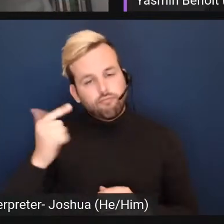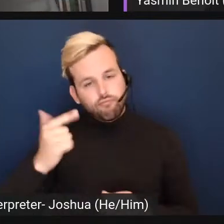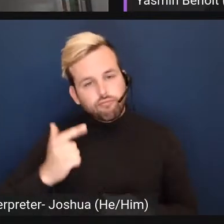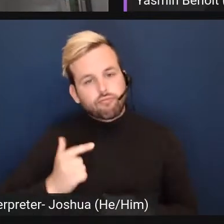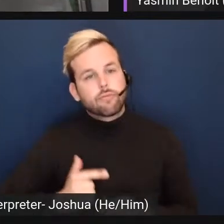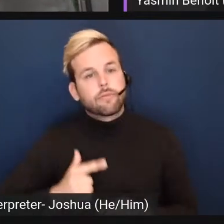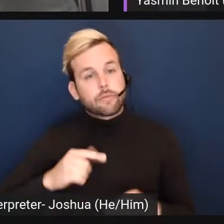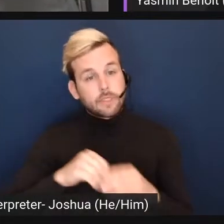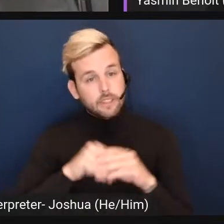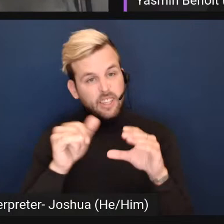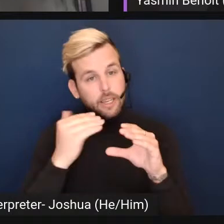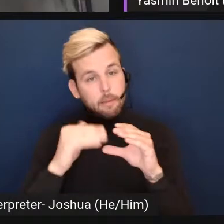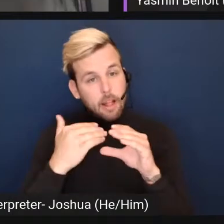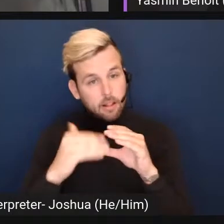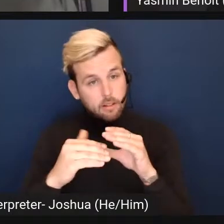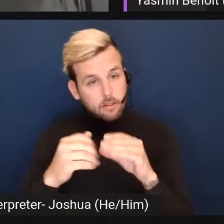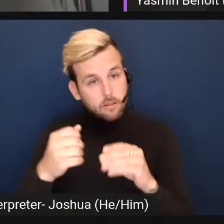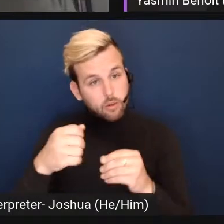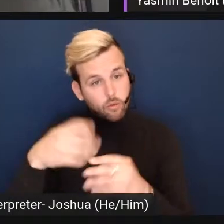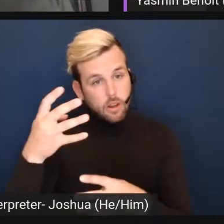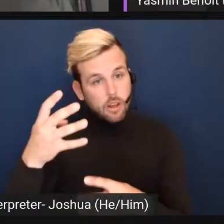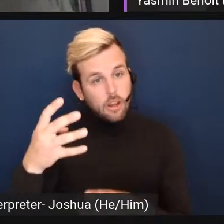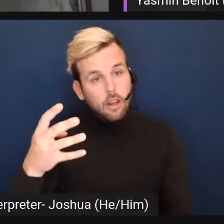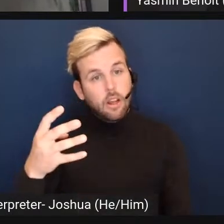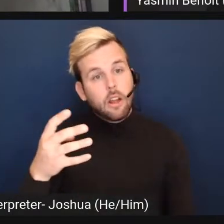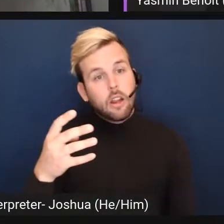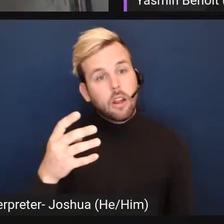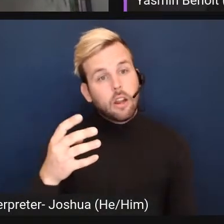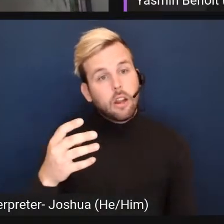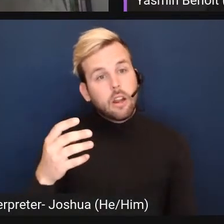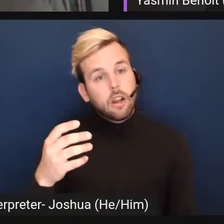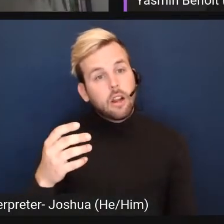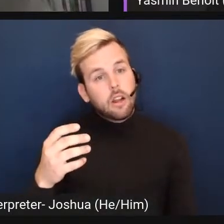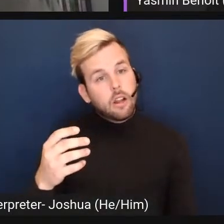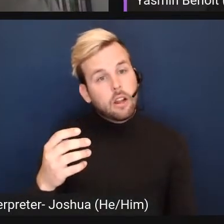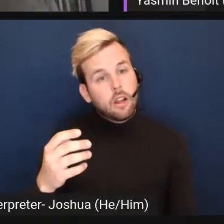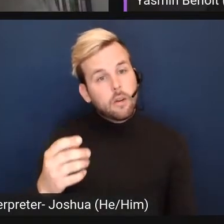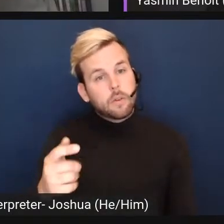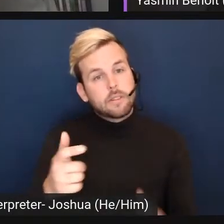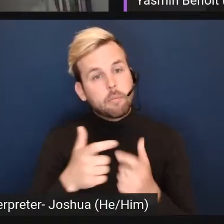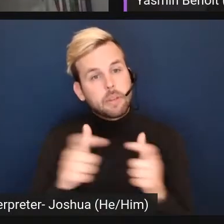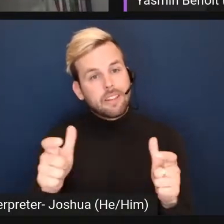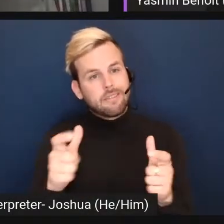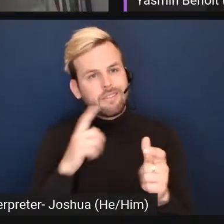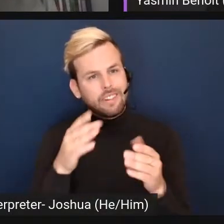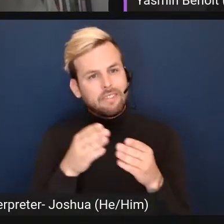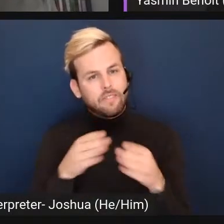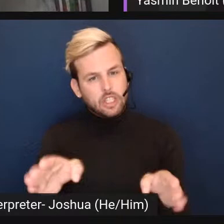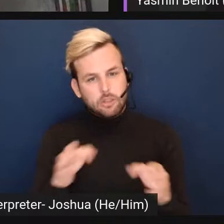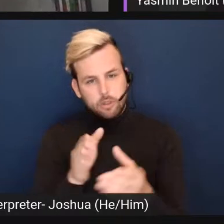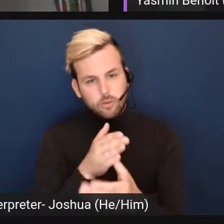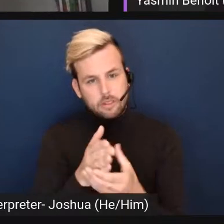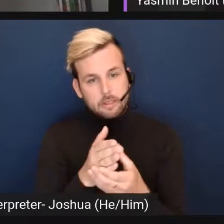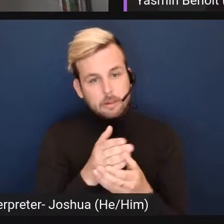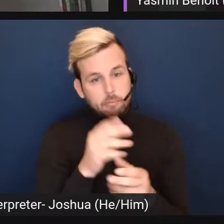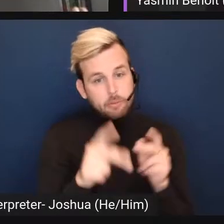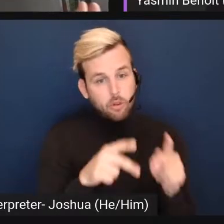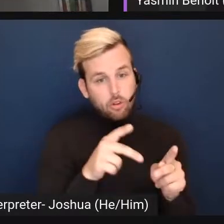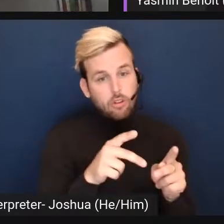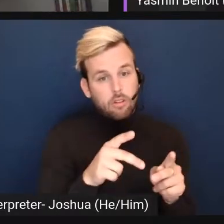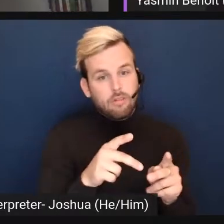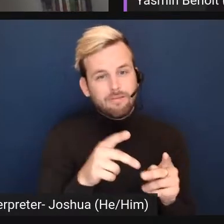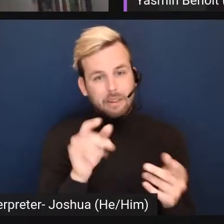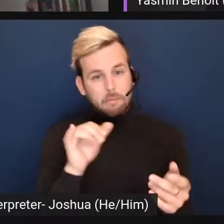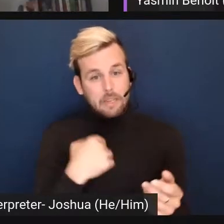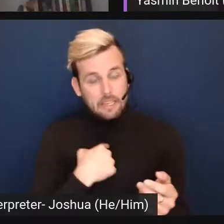in that email thread, there was a big division between people at that